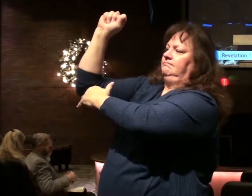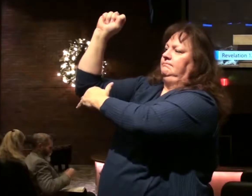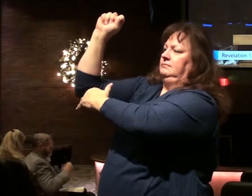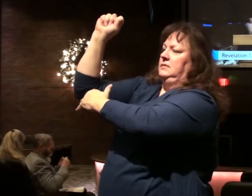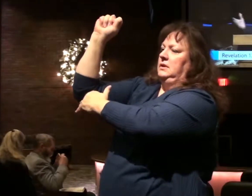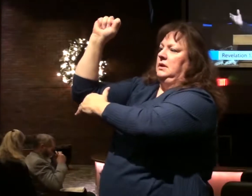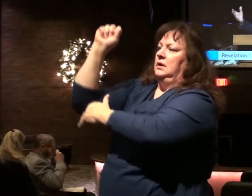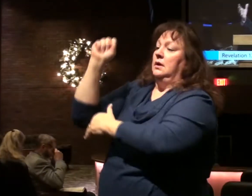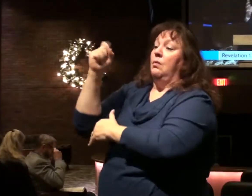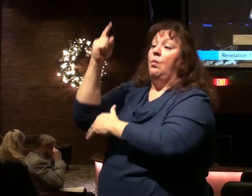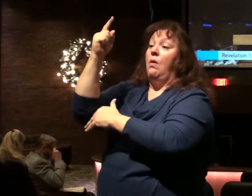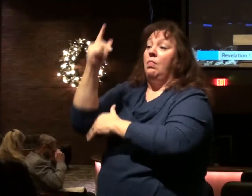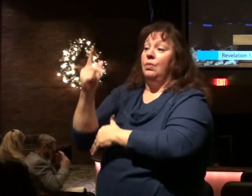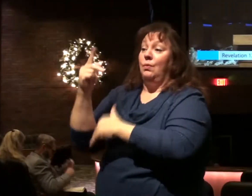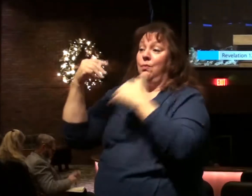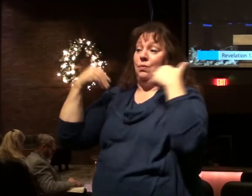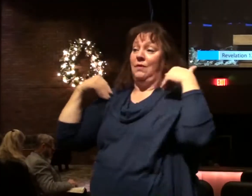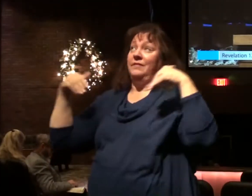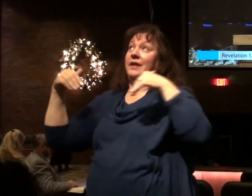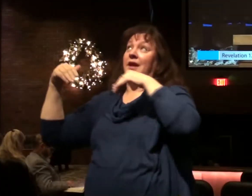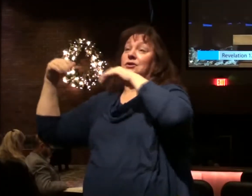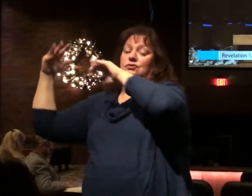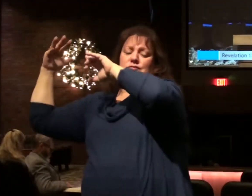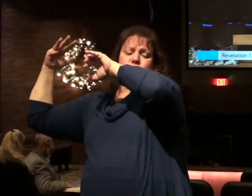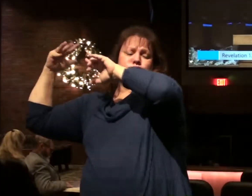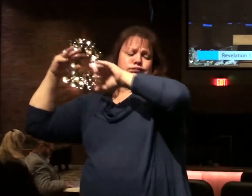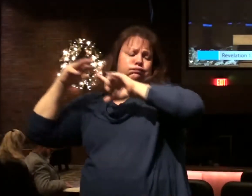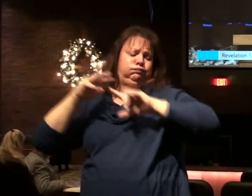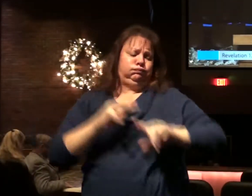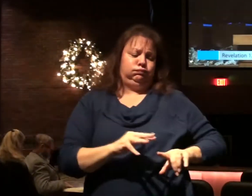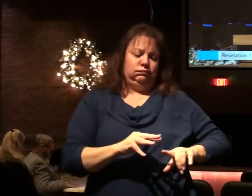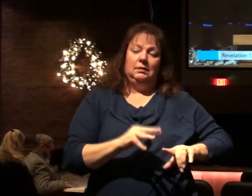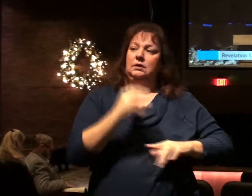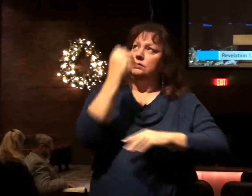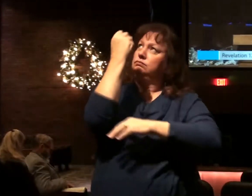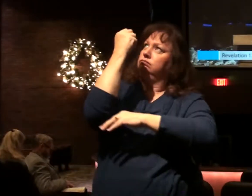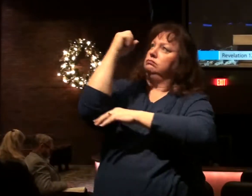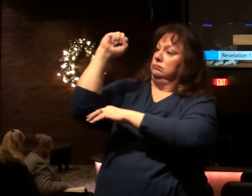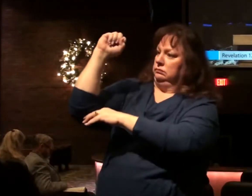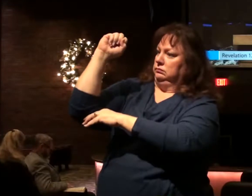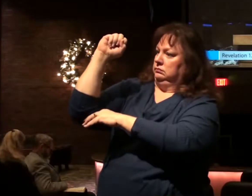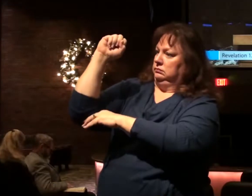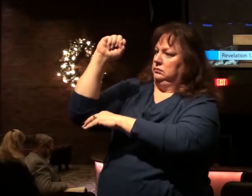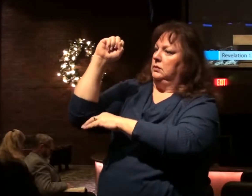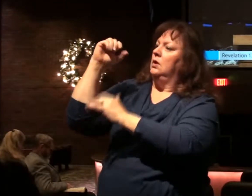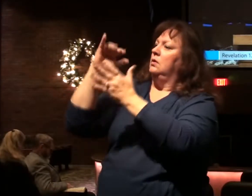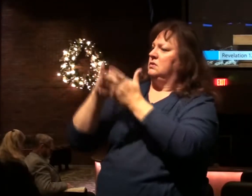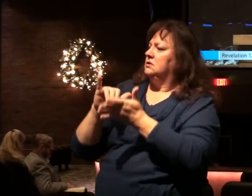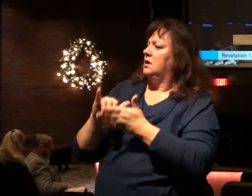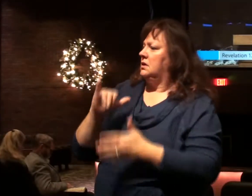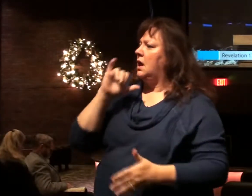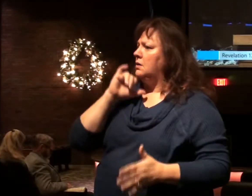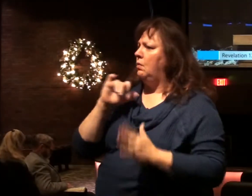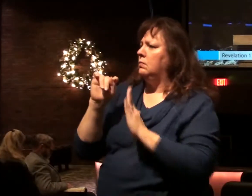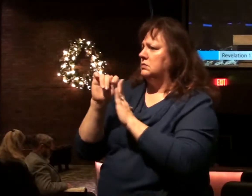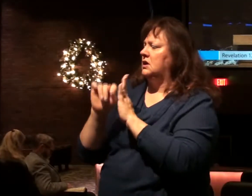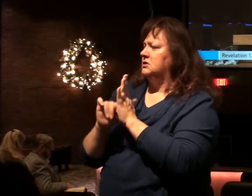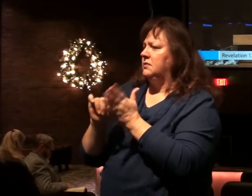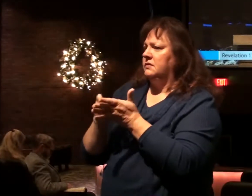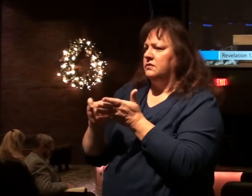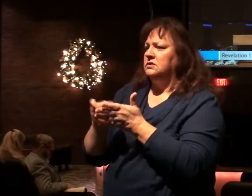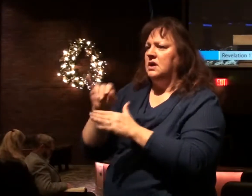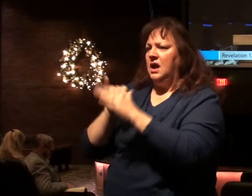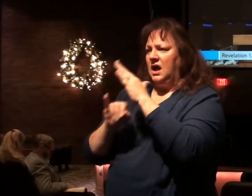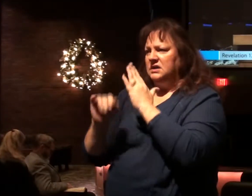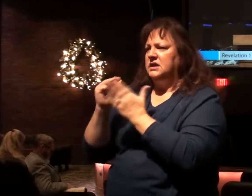And a third of the angels of heaven following him in his rebellion. We looked at that in Old Testament passages like